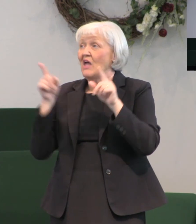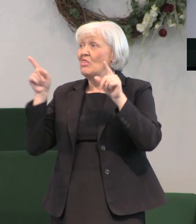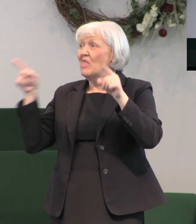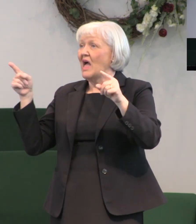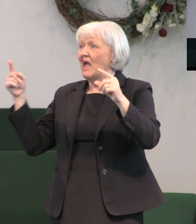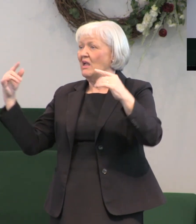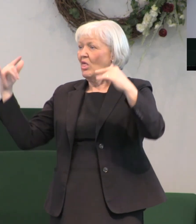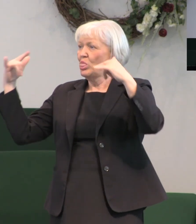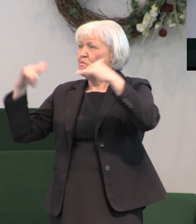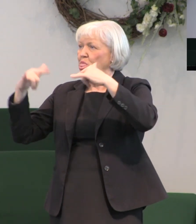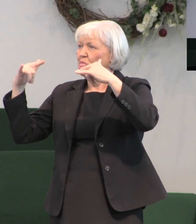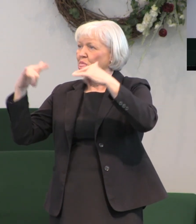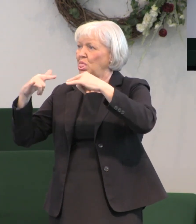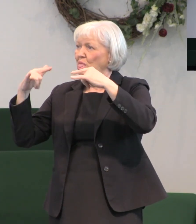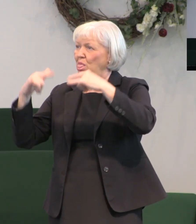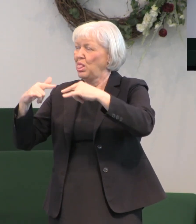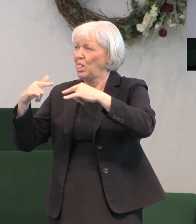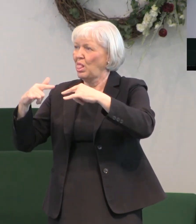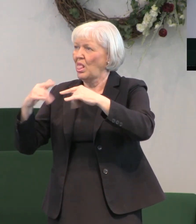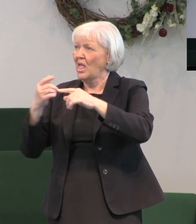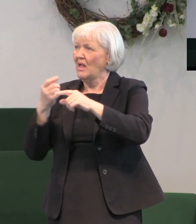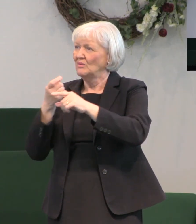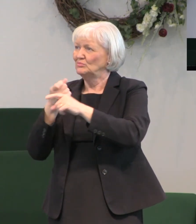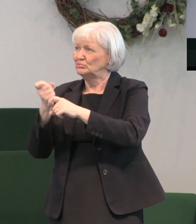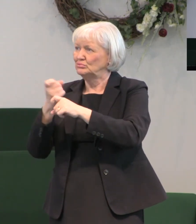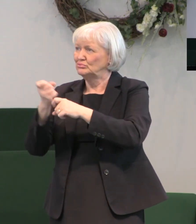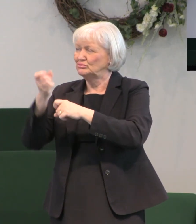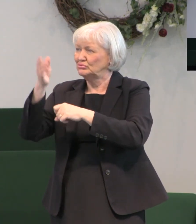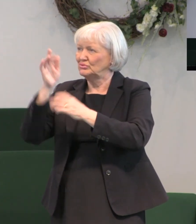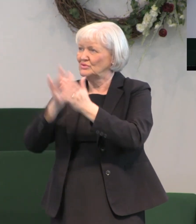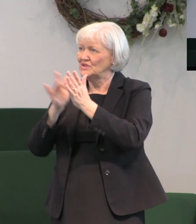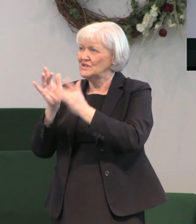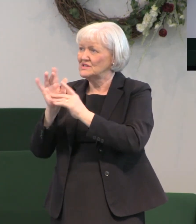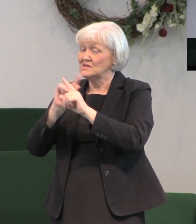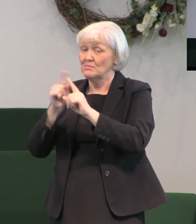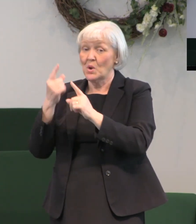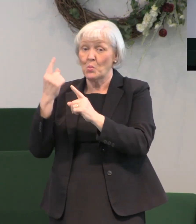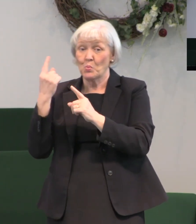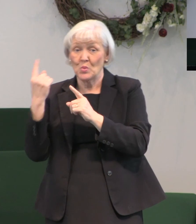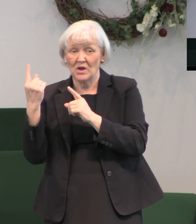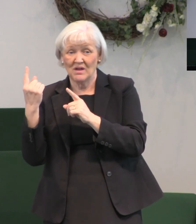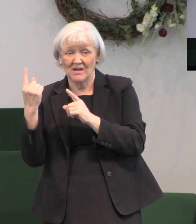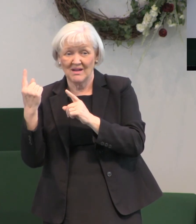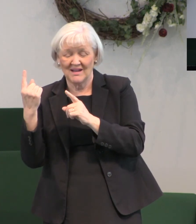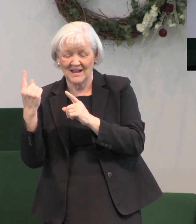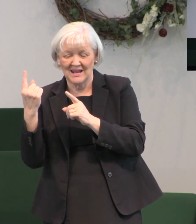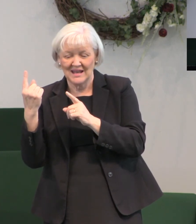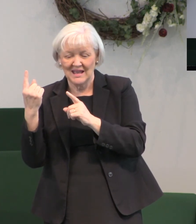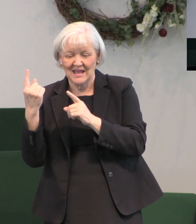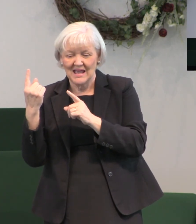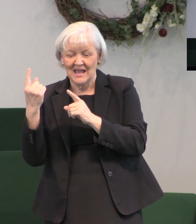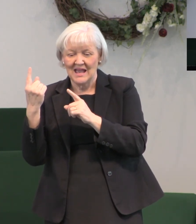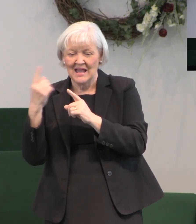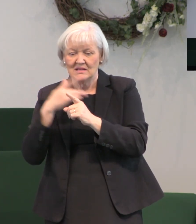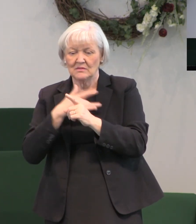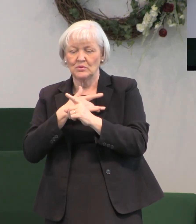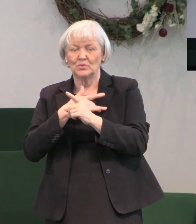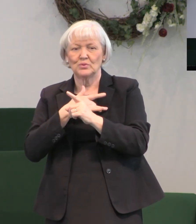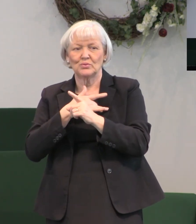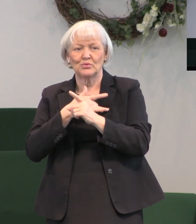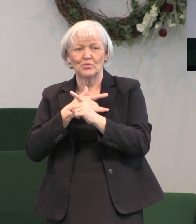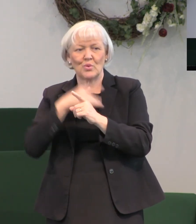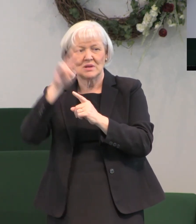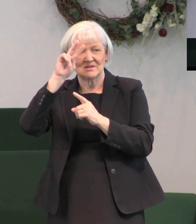him and making fun of him but then one of them had a change of heart and a change of